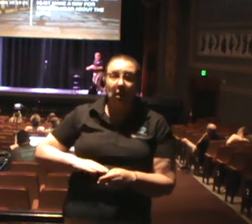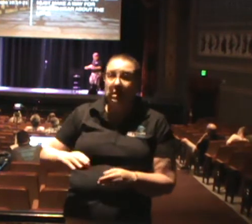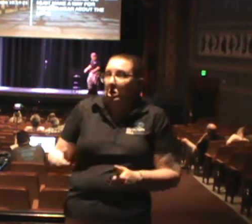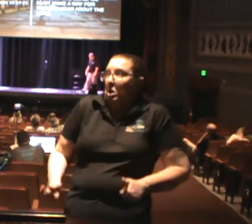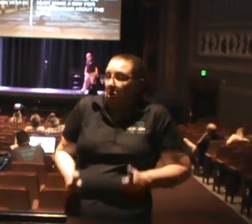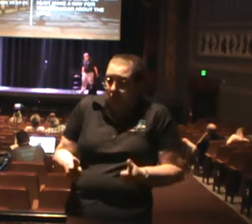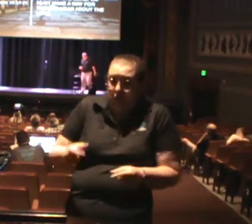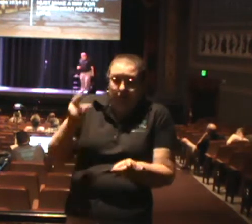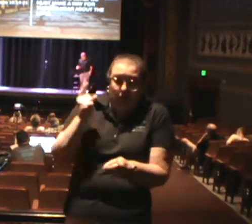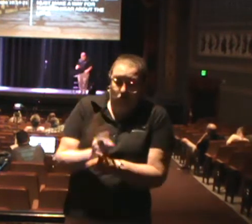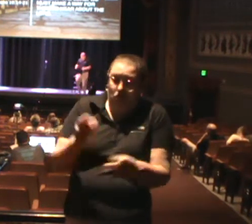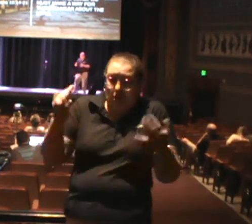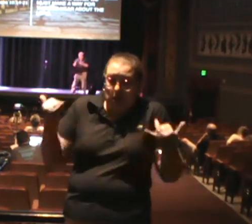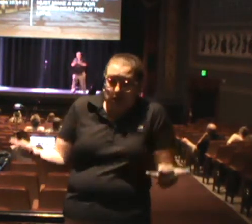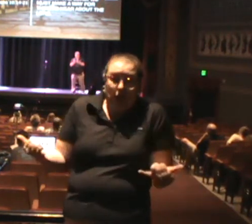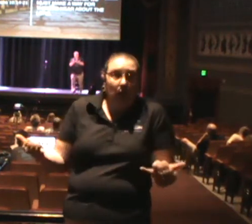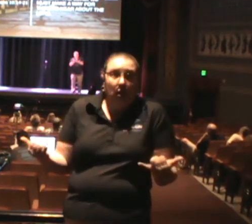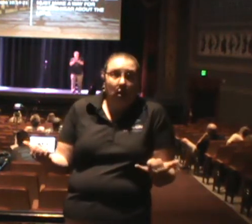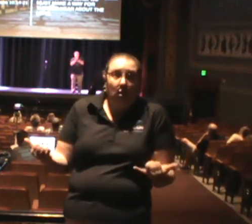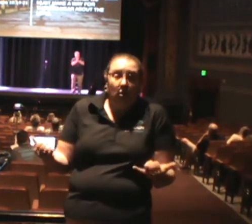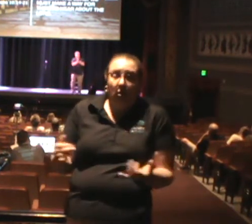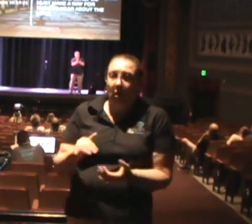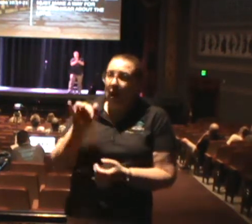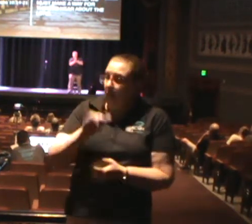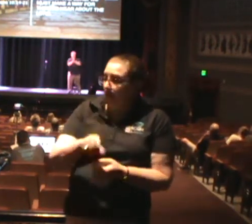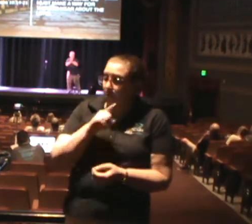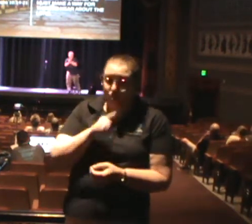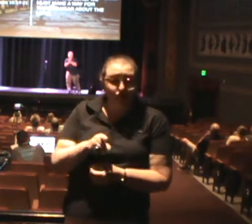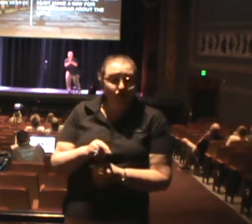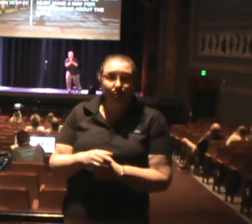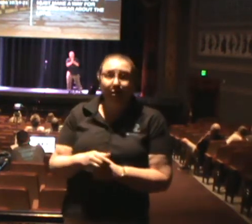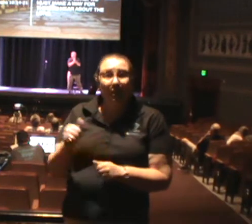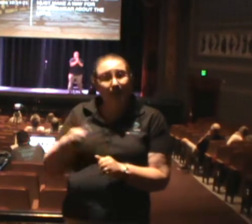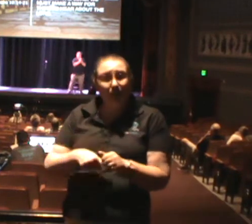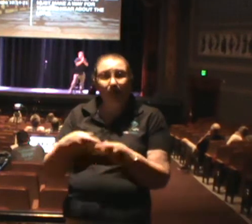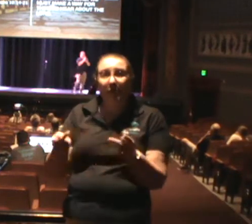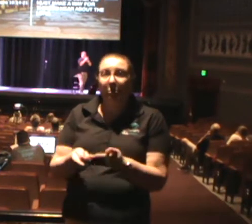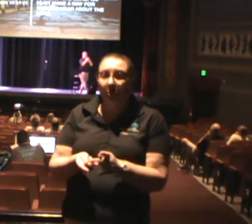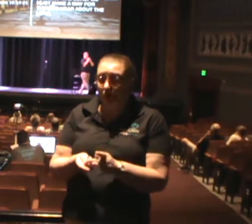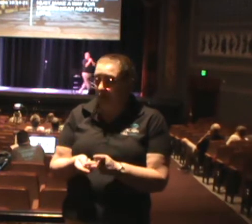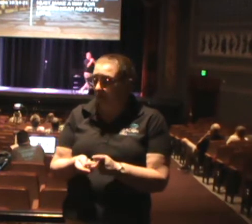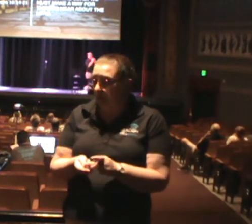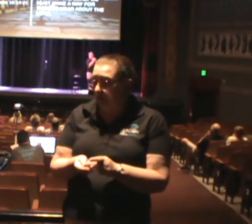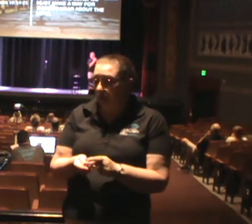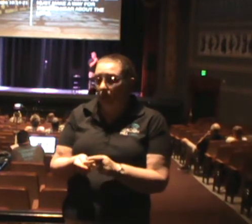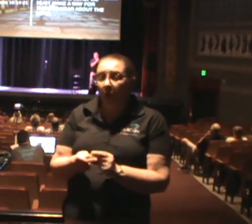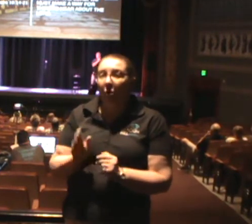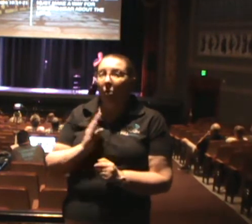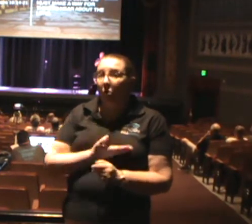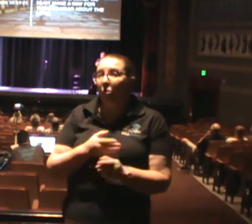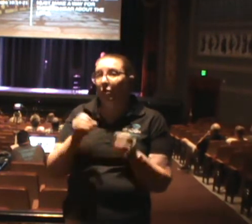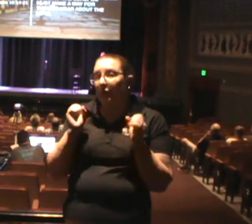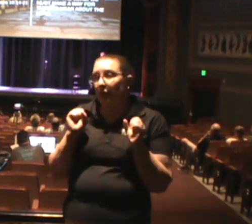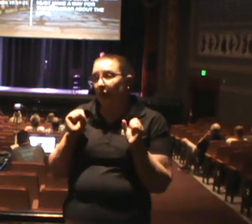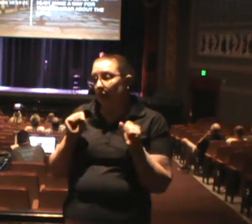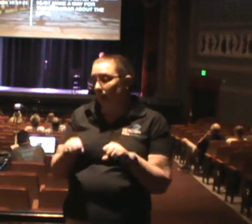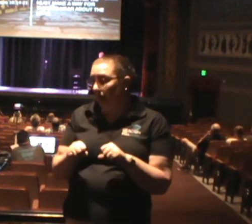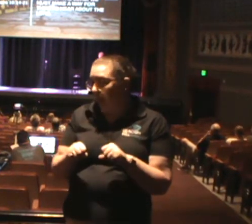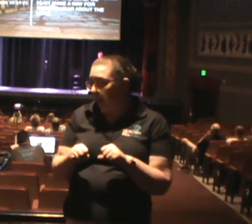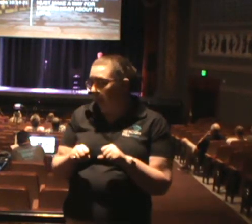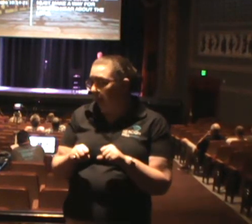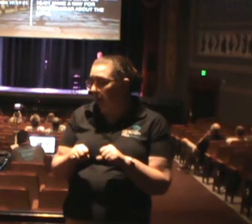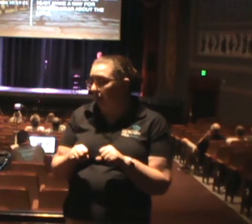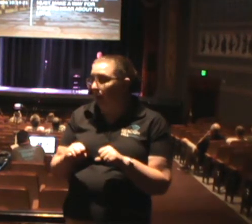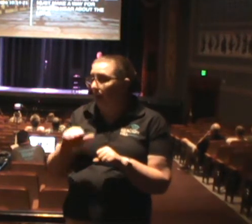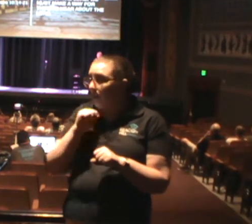That's just the truth. And so even in places where we can get the gospel to people, there's not a Bible